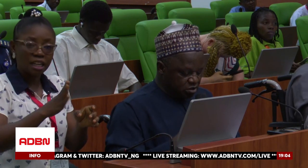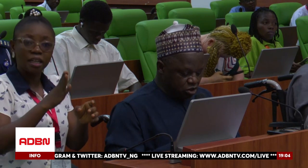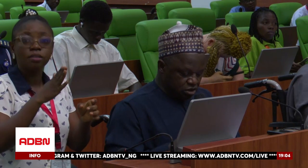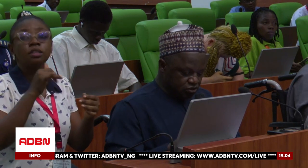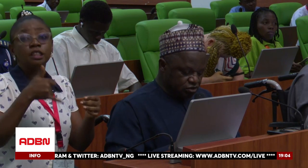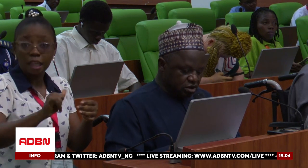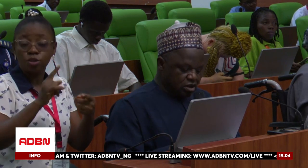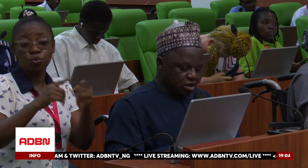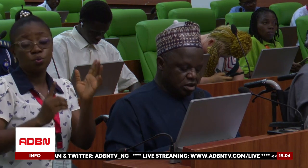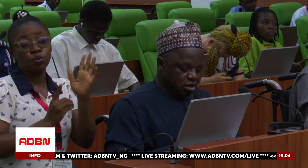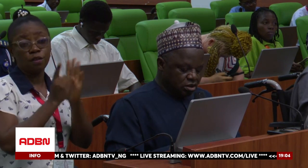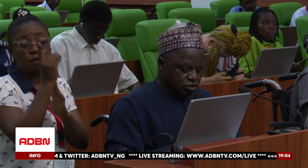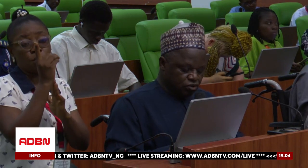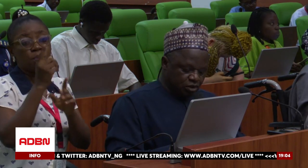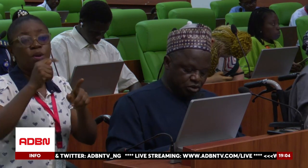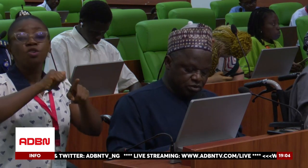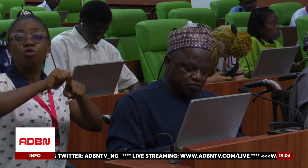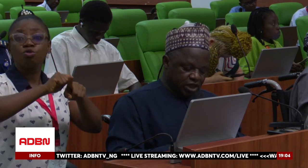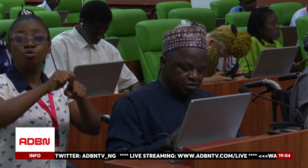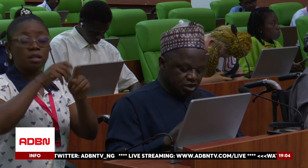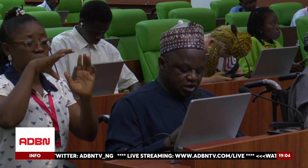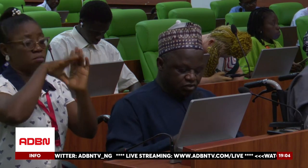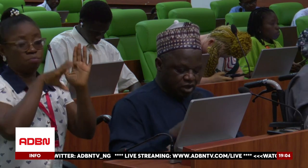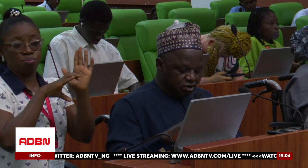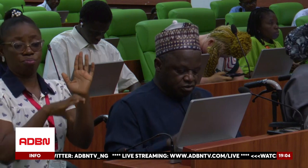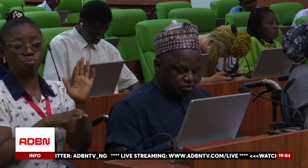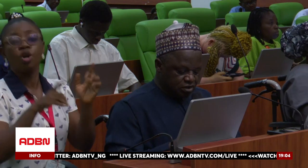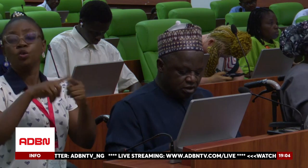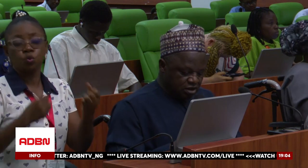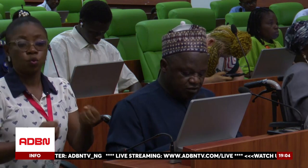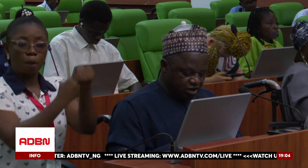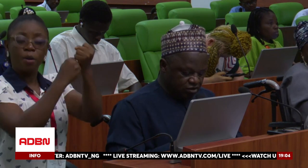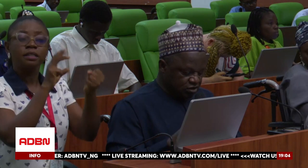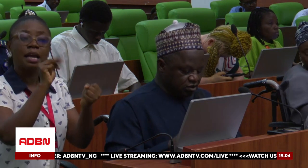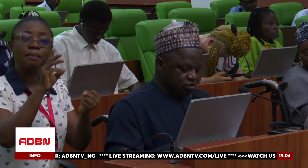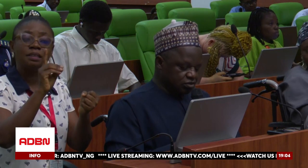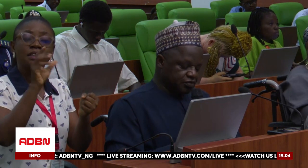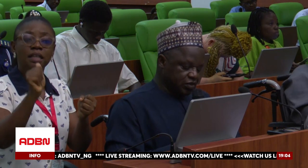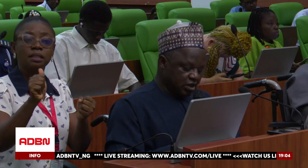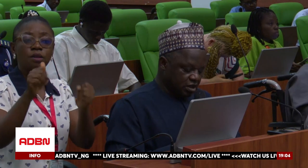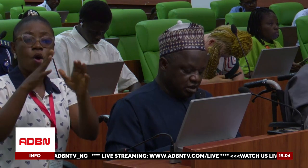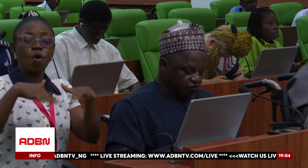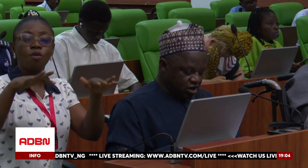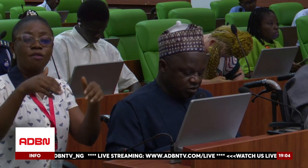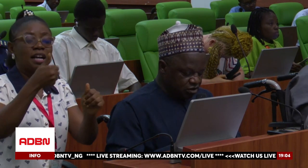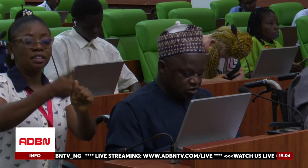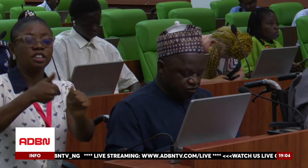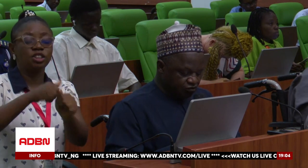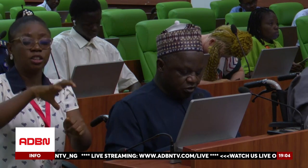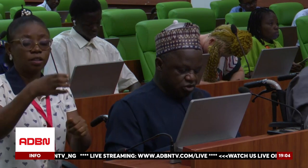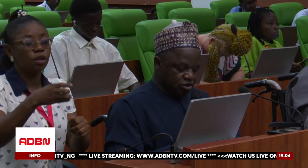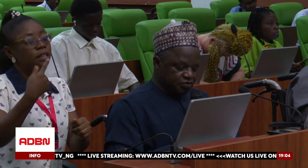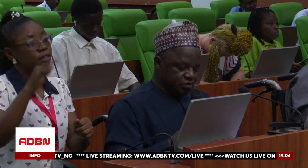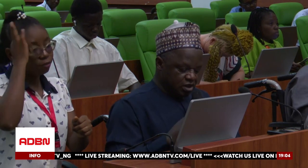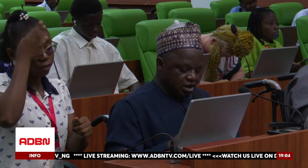training model to support MDS across diverse sectors. The Federal Ministry